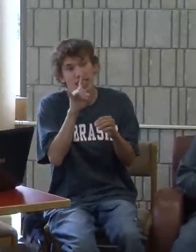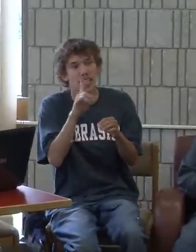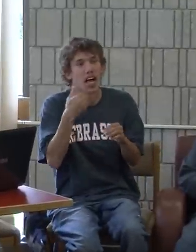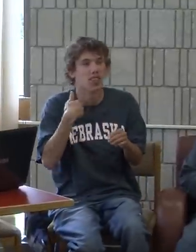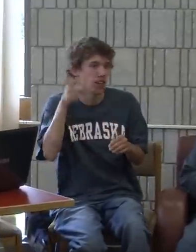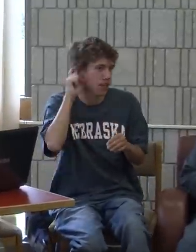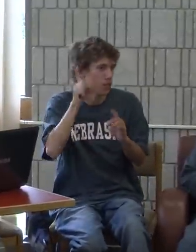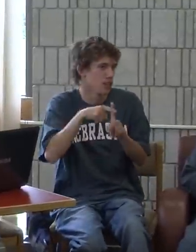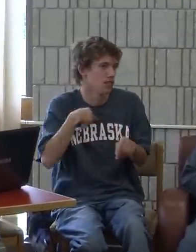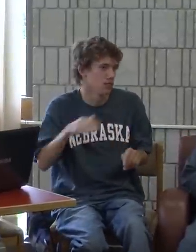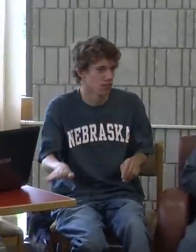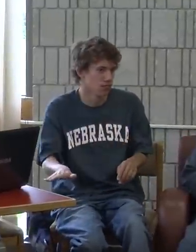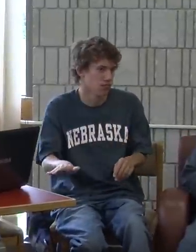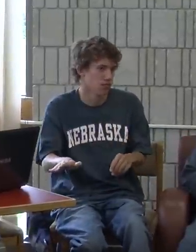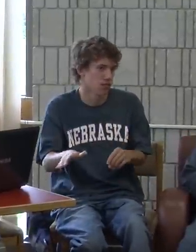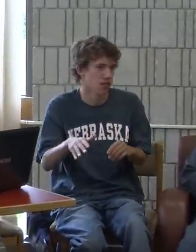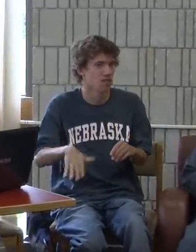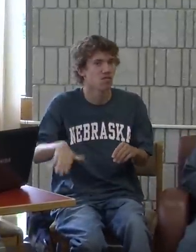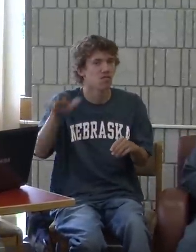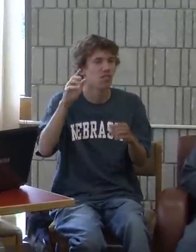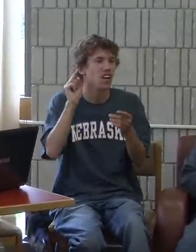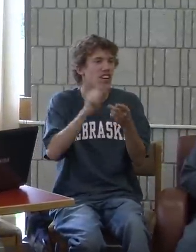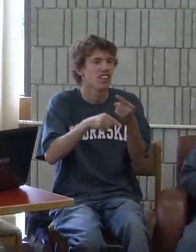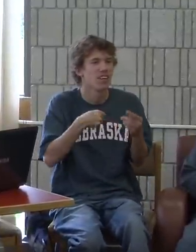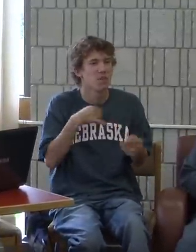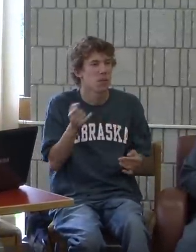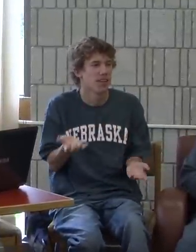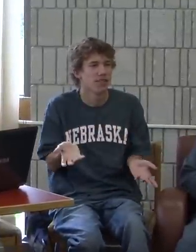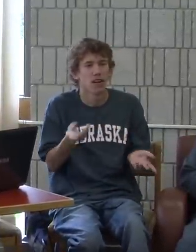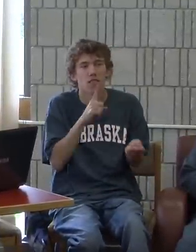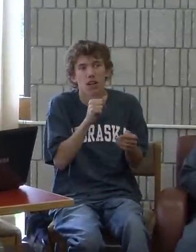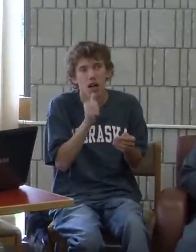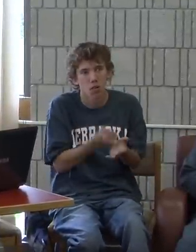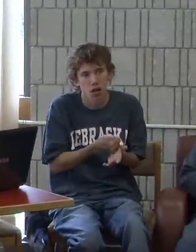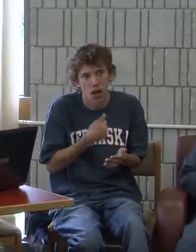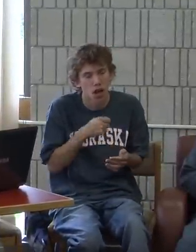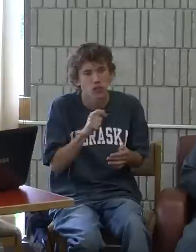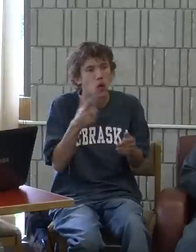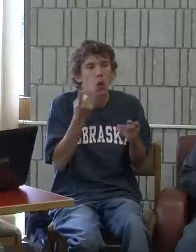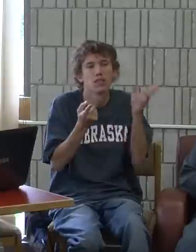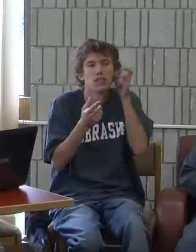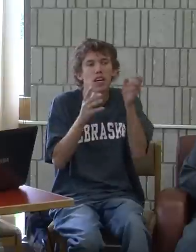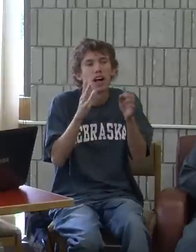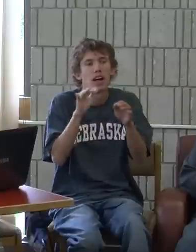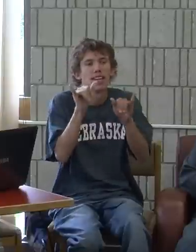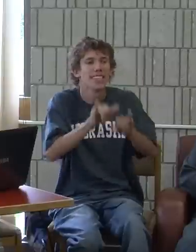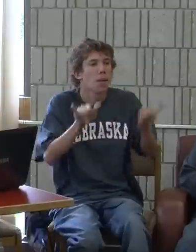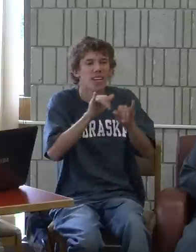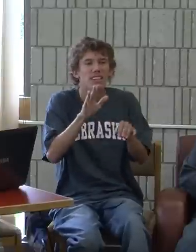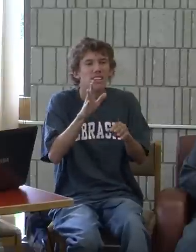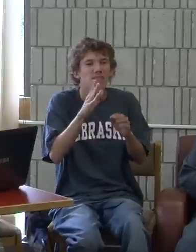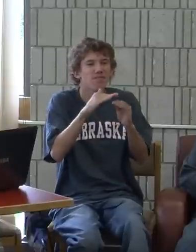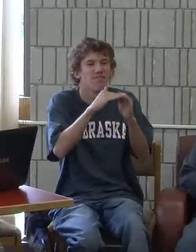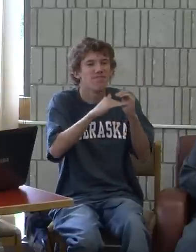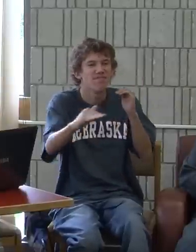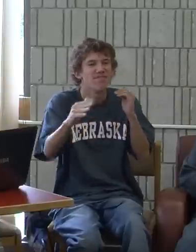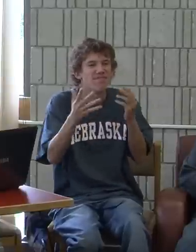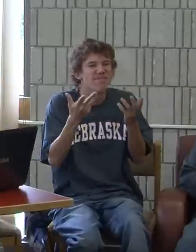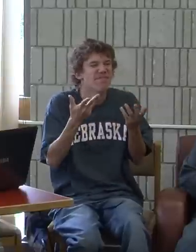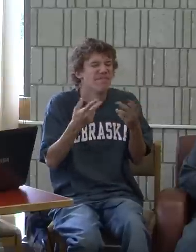Well, I did have hearing aids when I was little, and then when I was older, I felt like